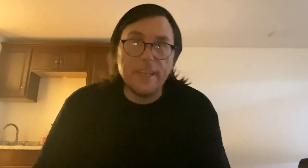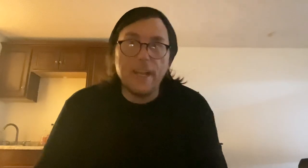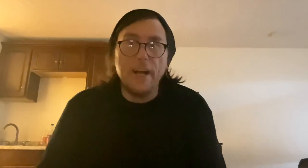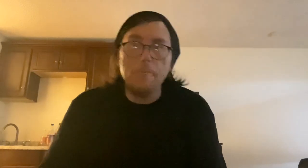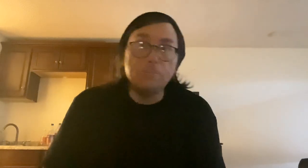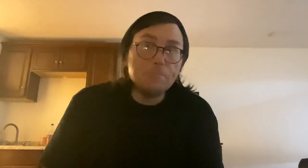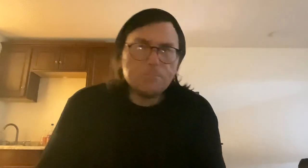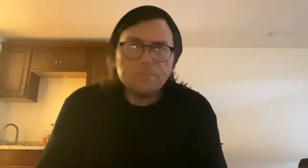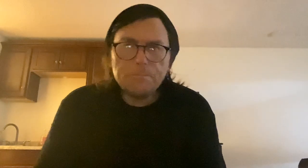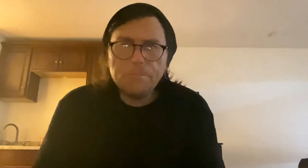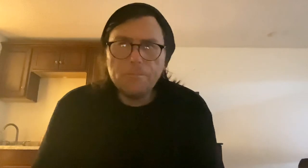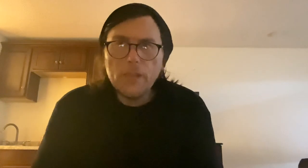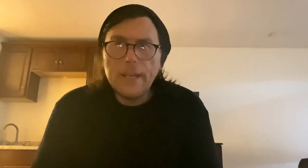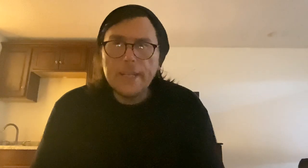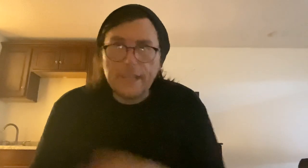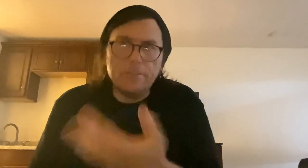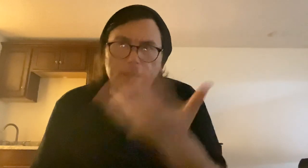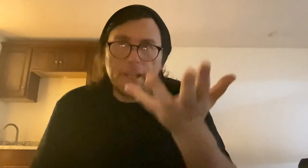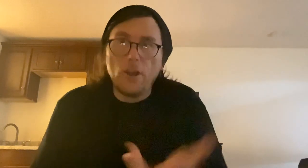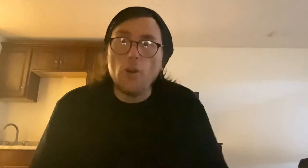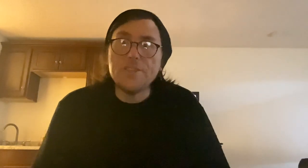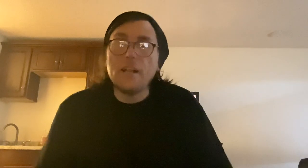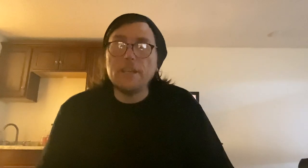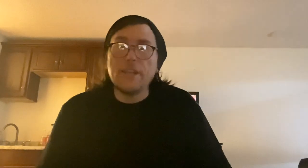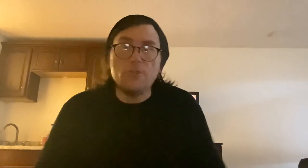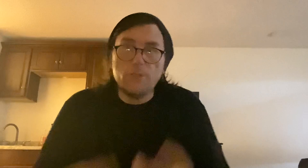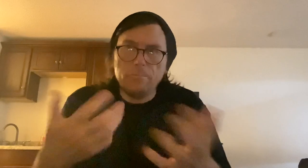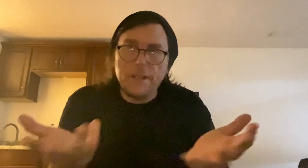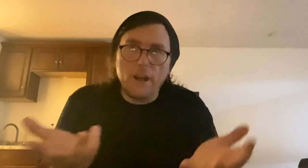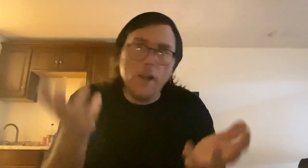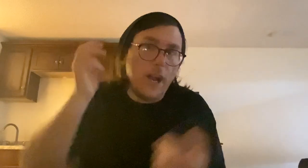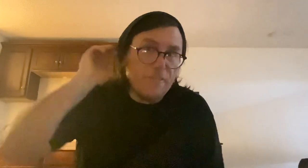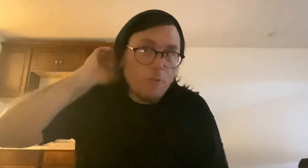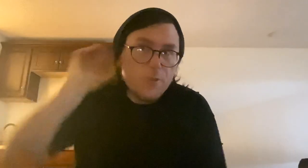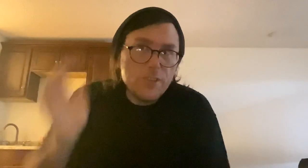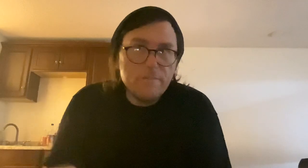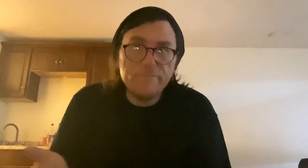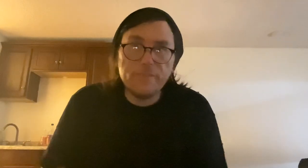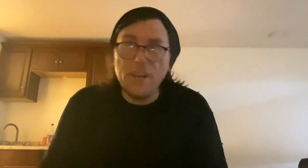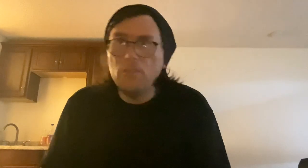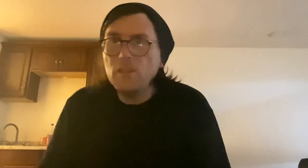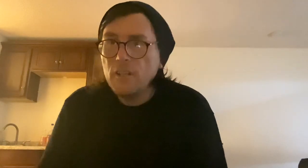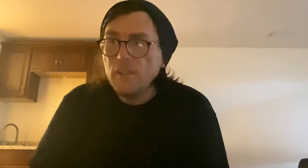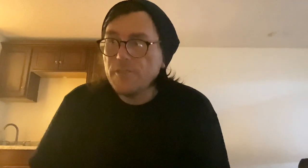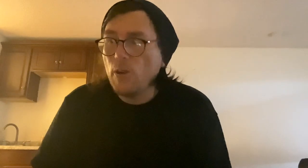kind of like an artist alley that you're doing, but online version, you know. So,